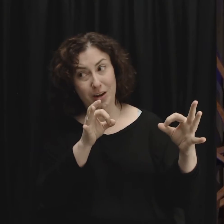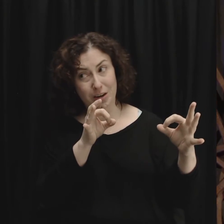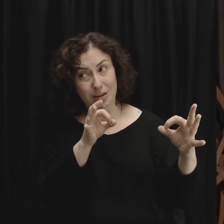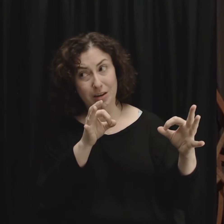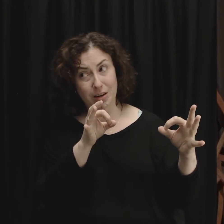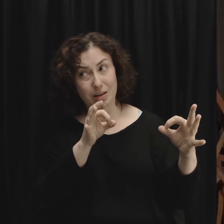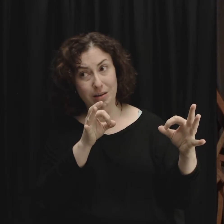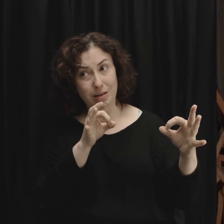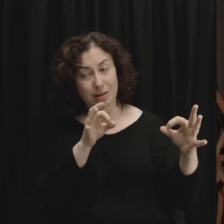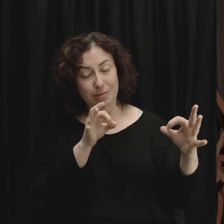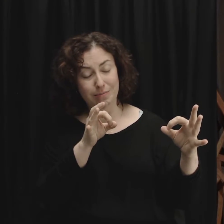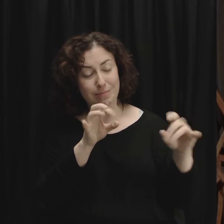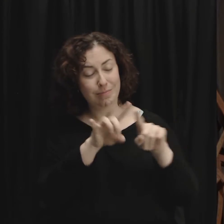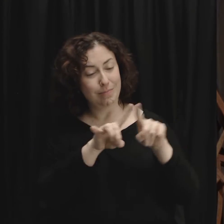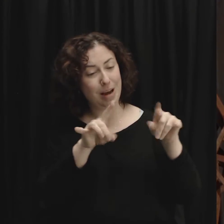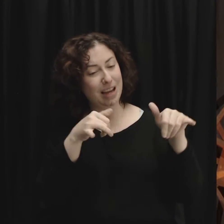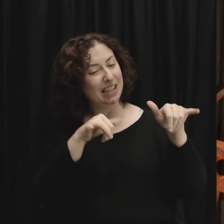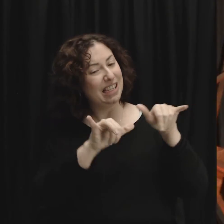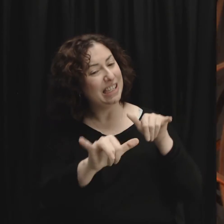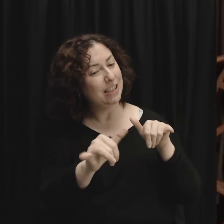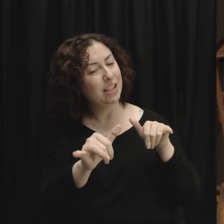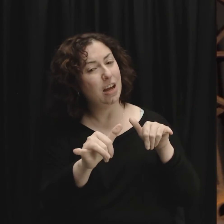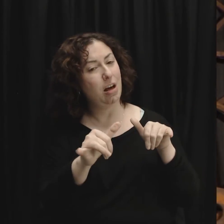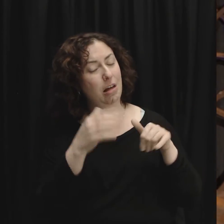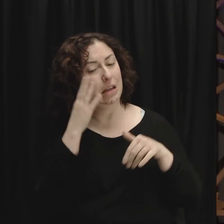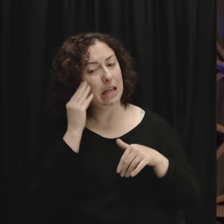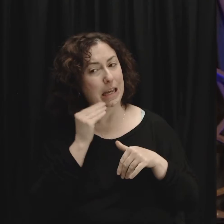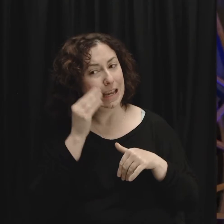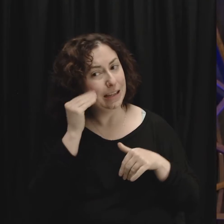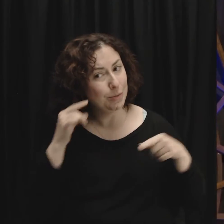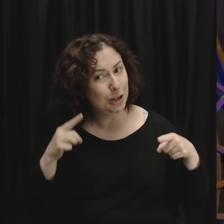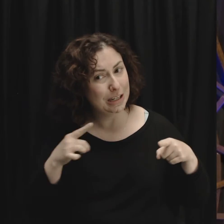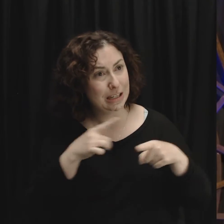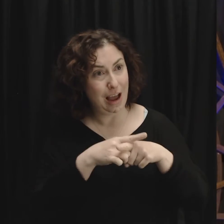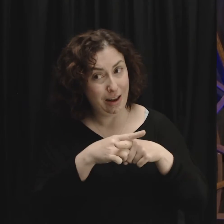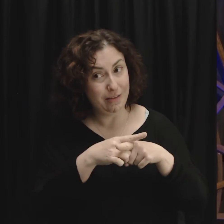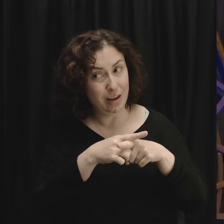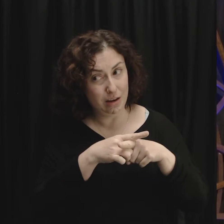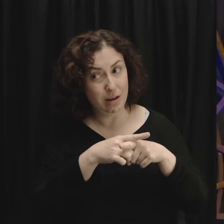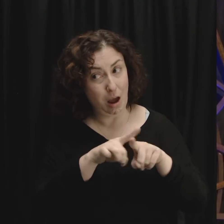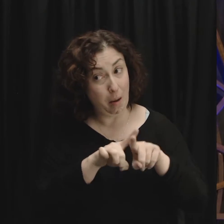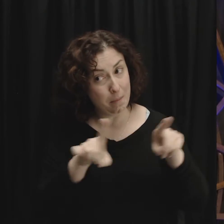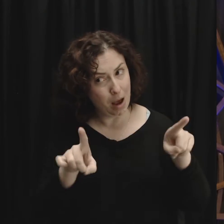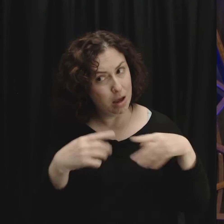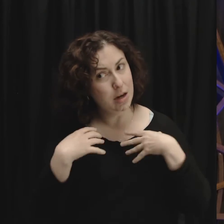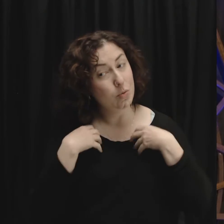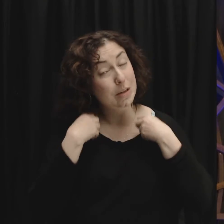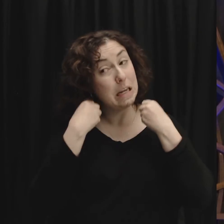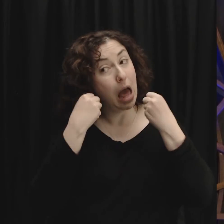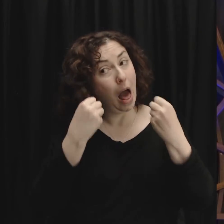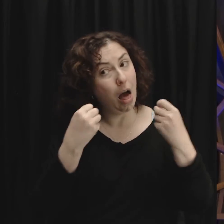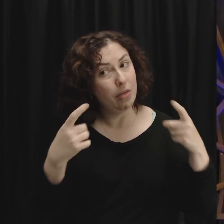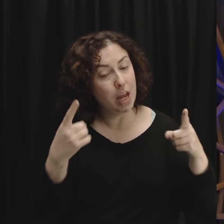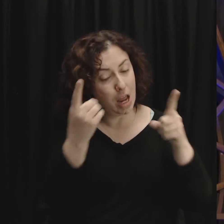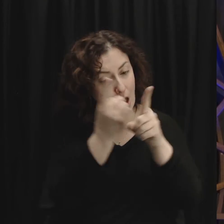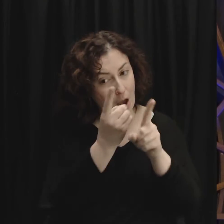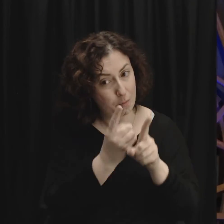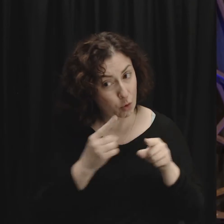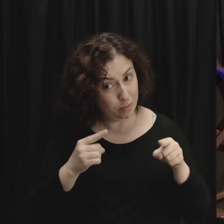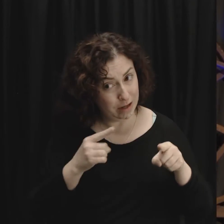conflict in many of his relationships but guess what it was healthy conflict conflict is healthy if